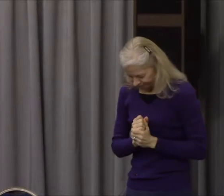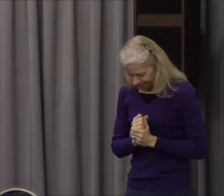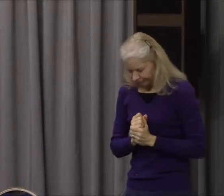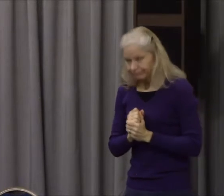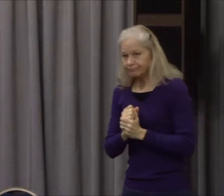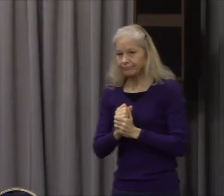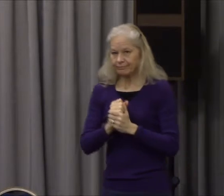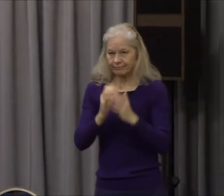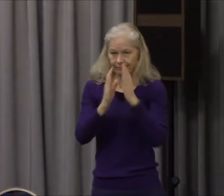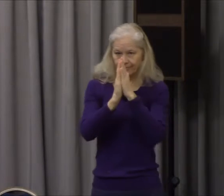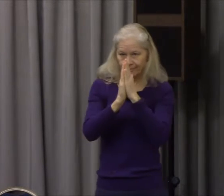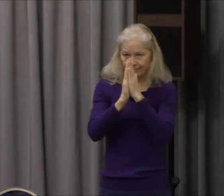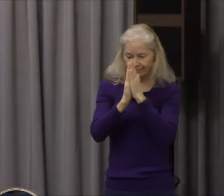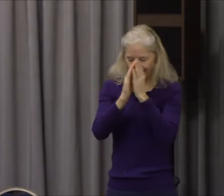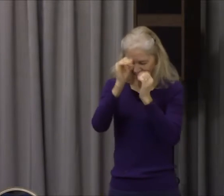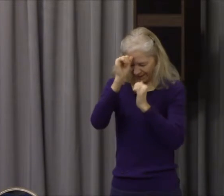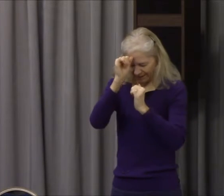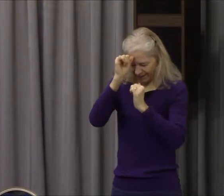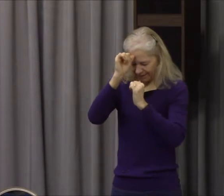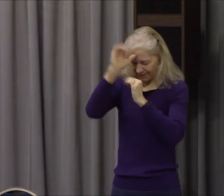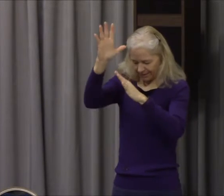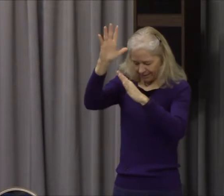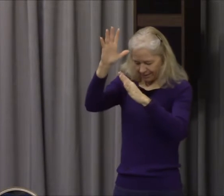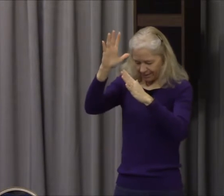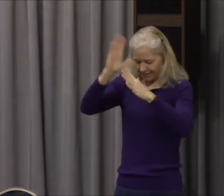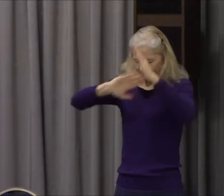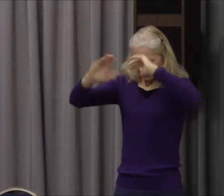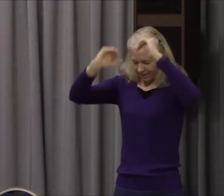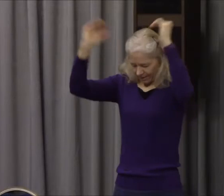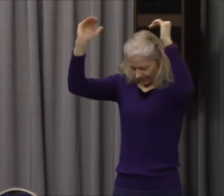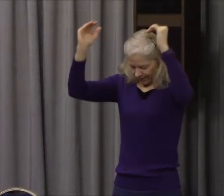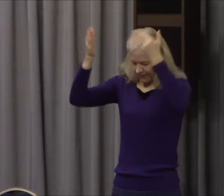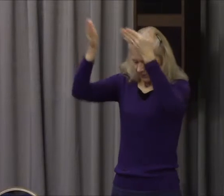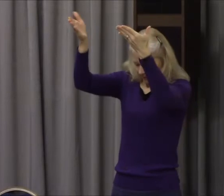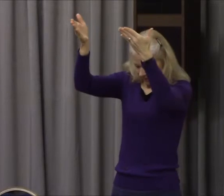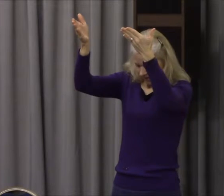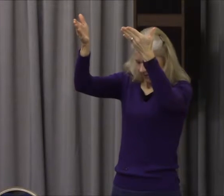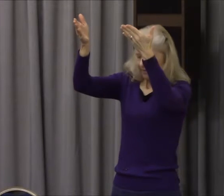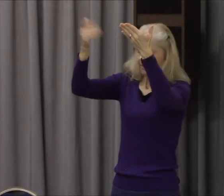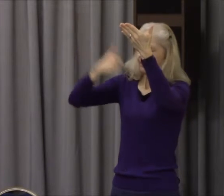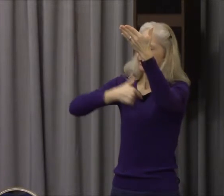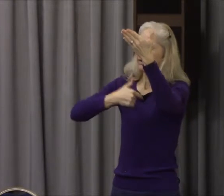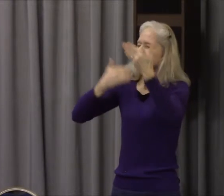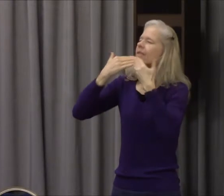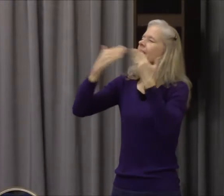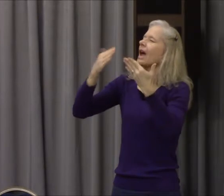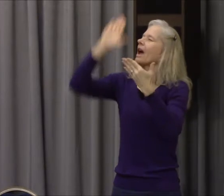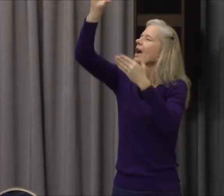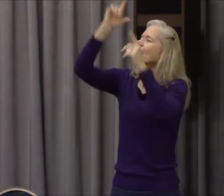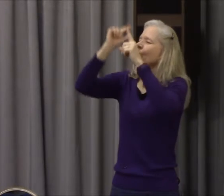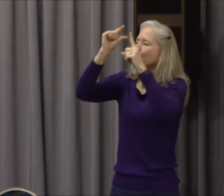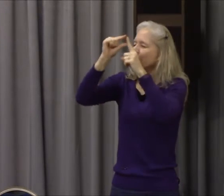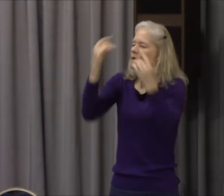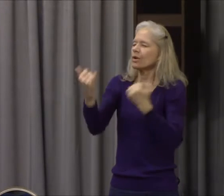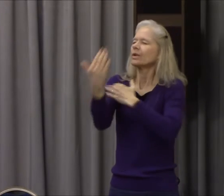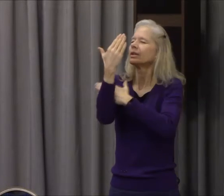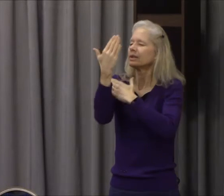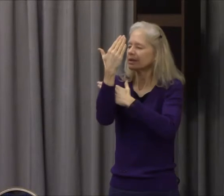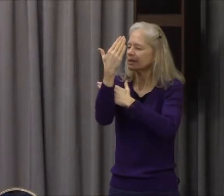Heavenly Father, thank you for your word this morning. I thank you, it's so encouraging to know that your word